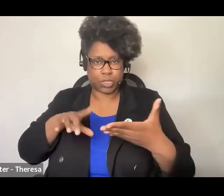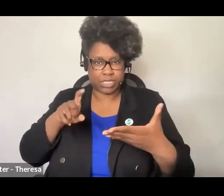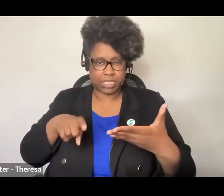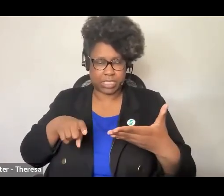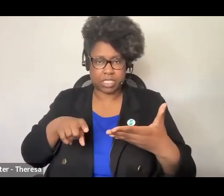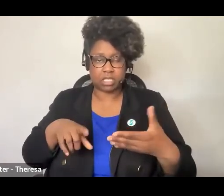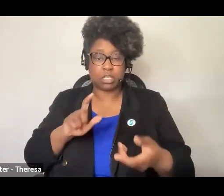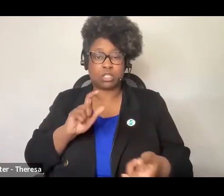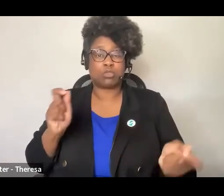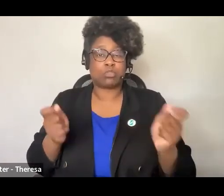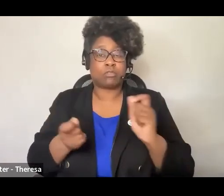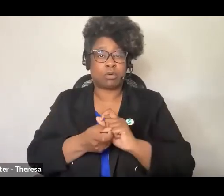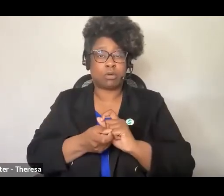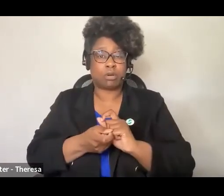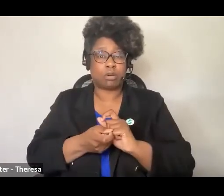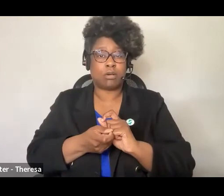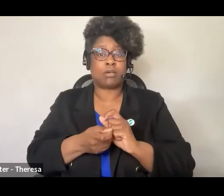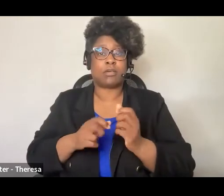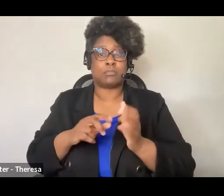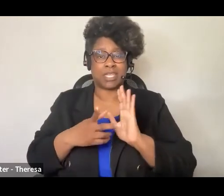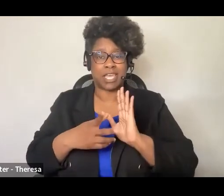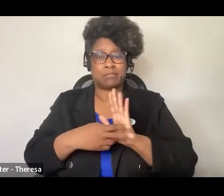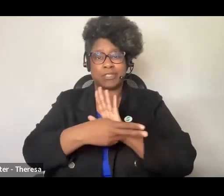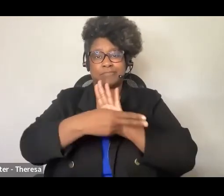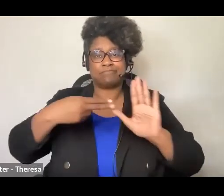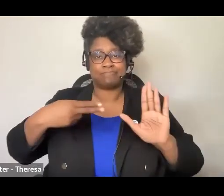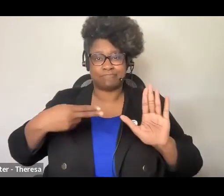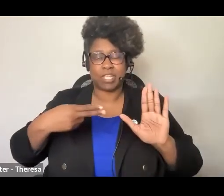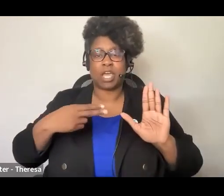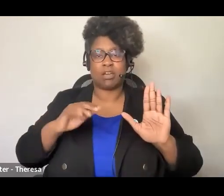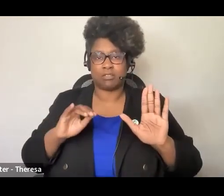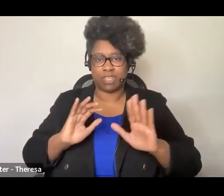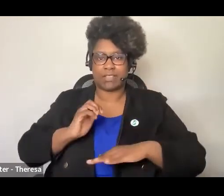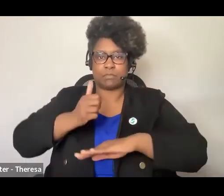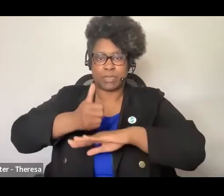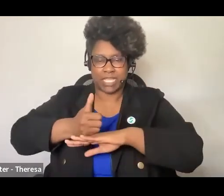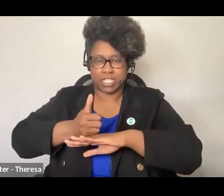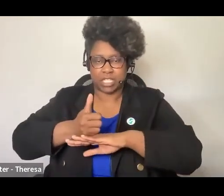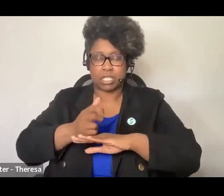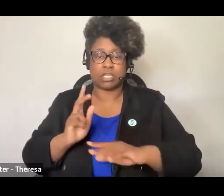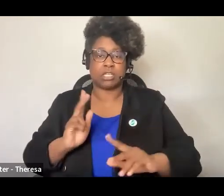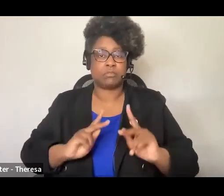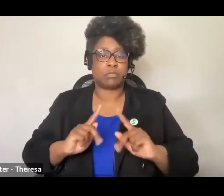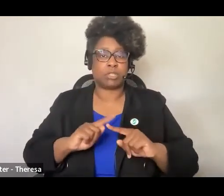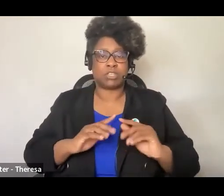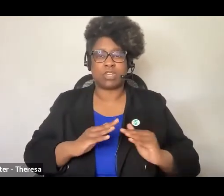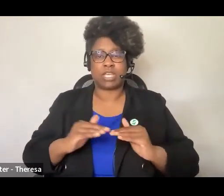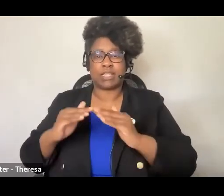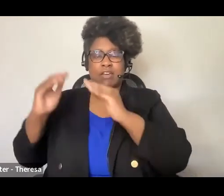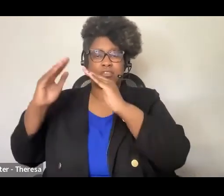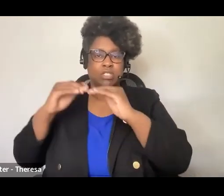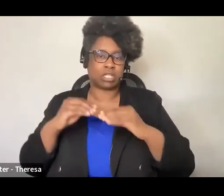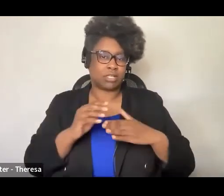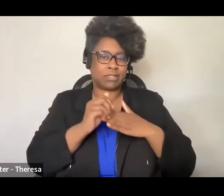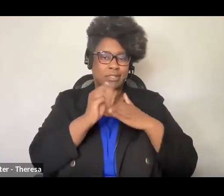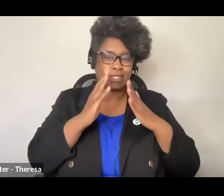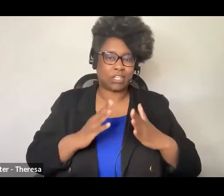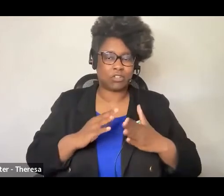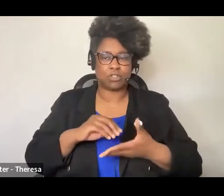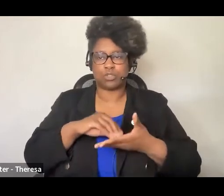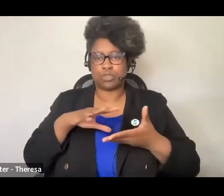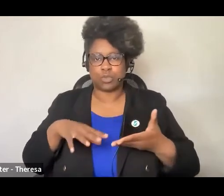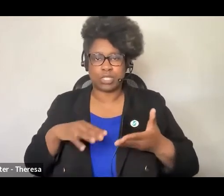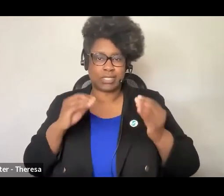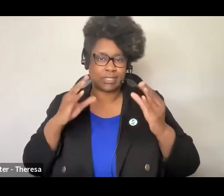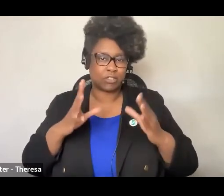became a hallmark of implementation as people at different levels of the system, which included leaders, teachers, students, parents, and reform designers,